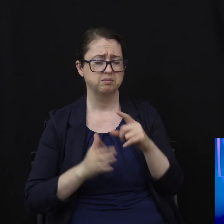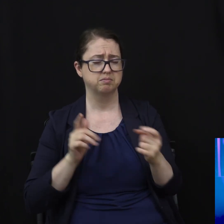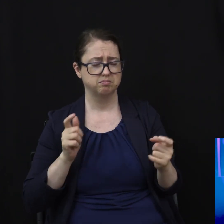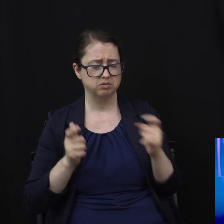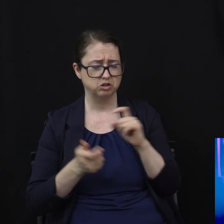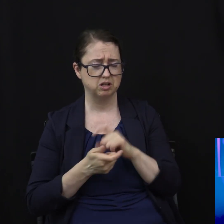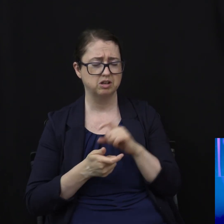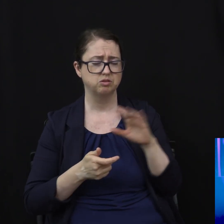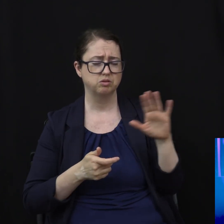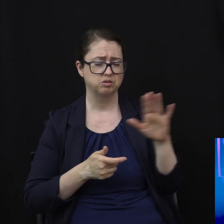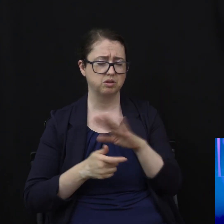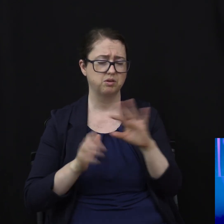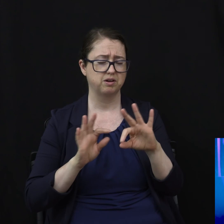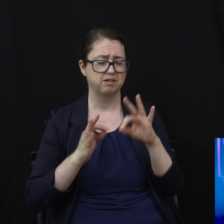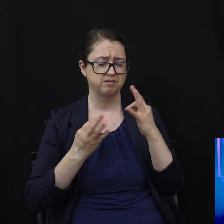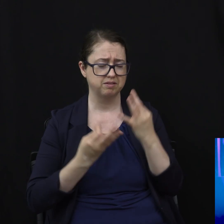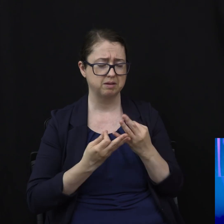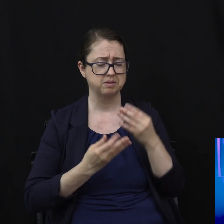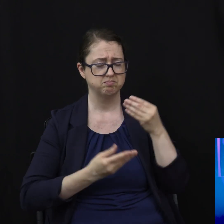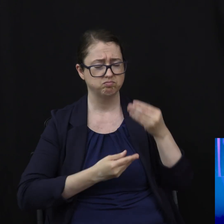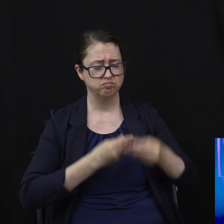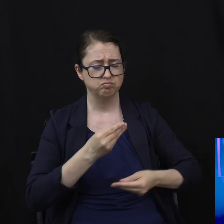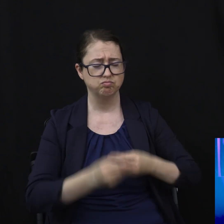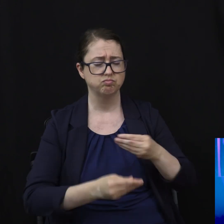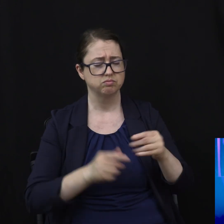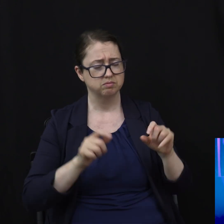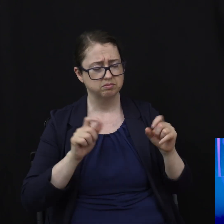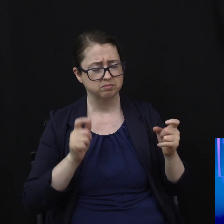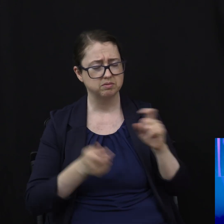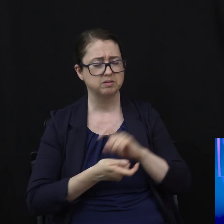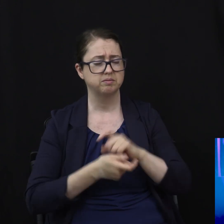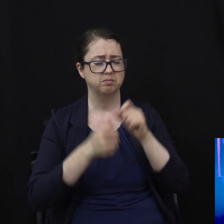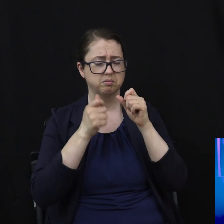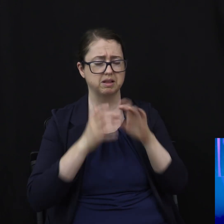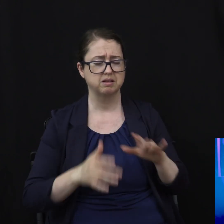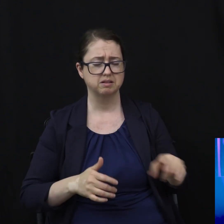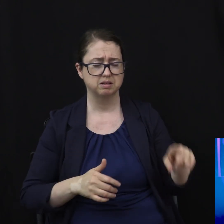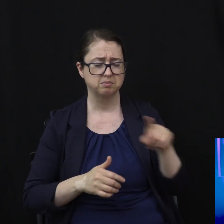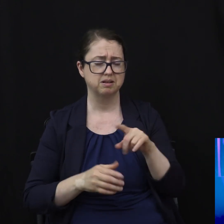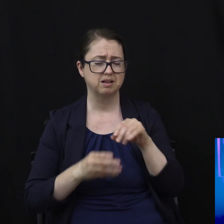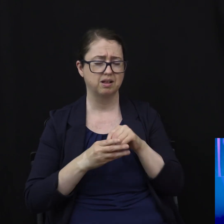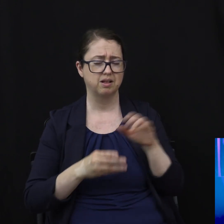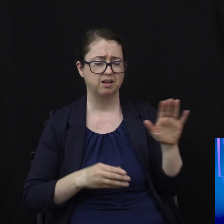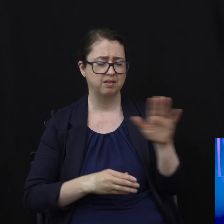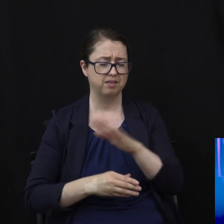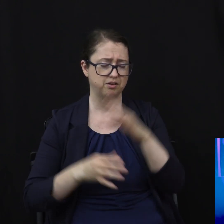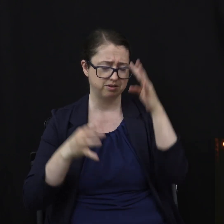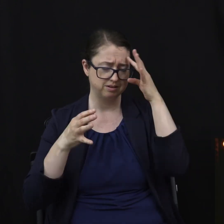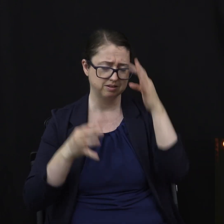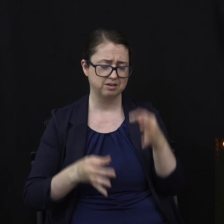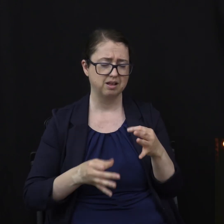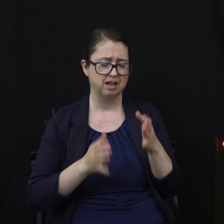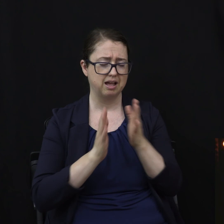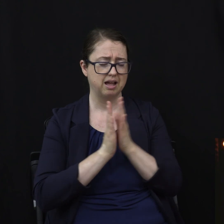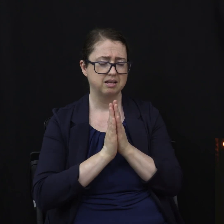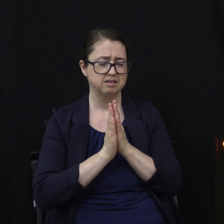tree, bless them in the decisions that they have made. And we ask this in Jesus' name,